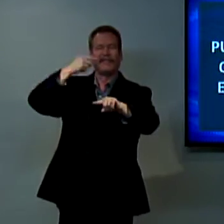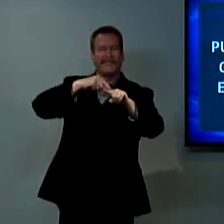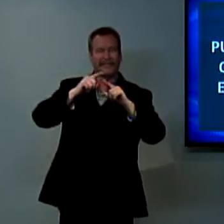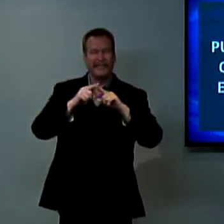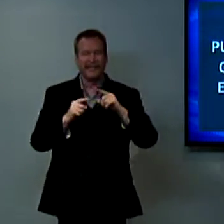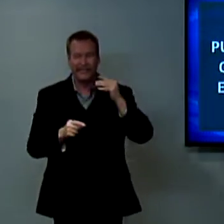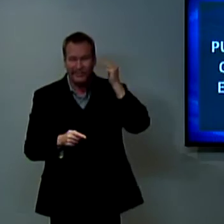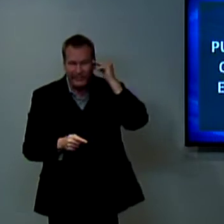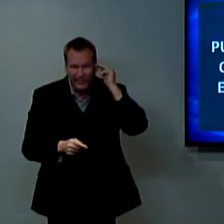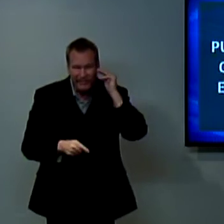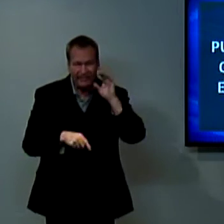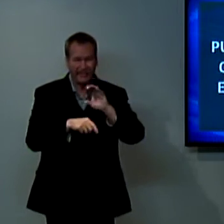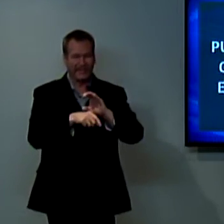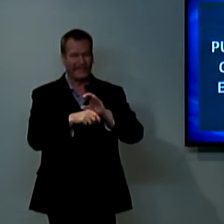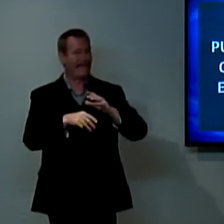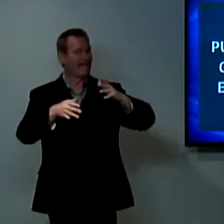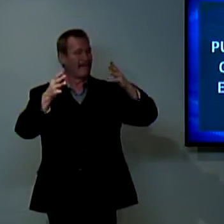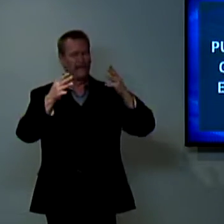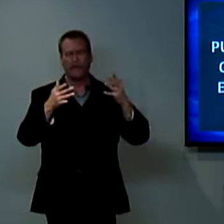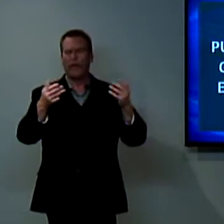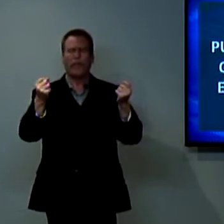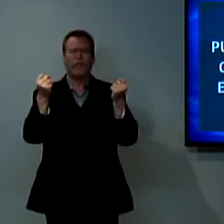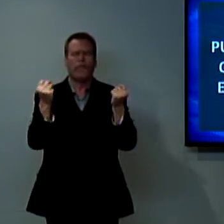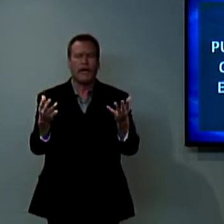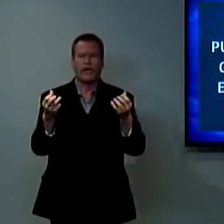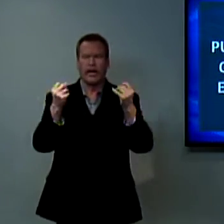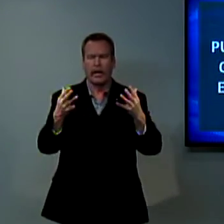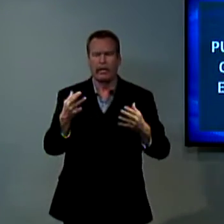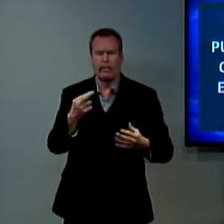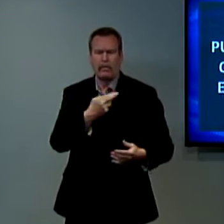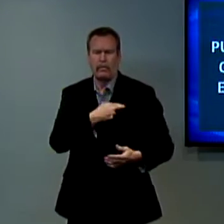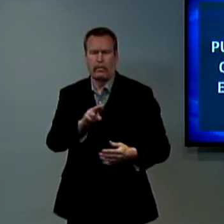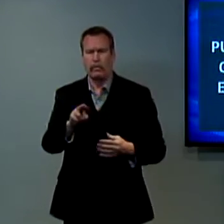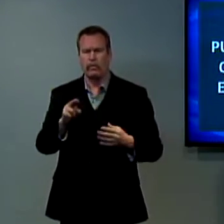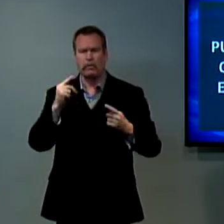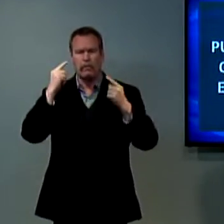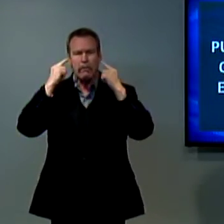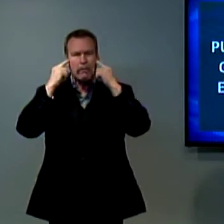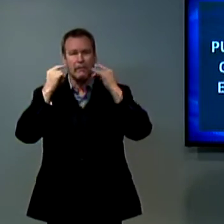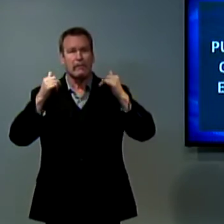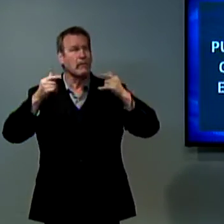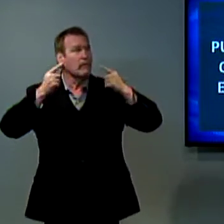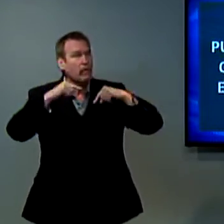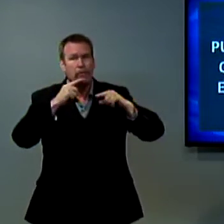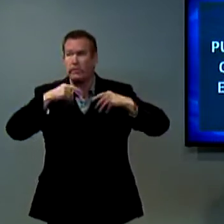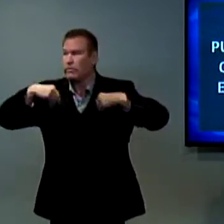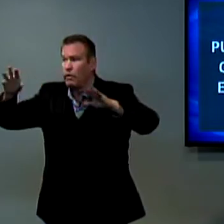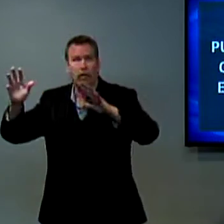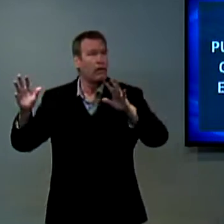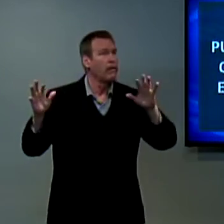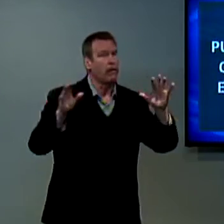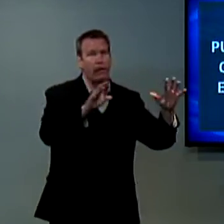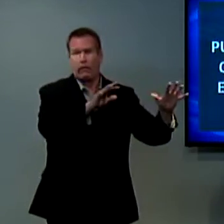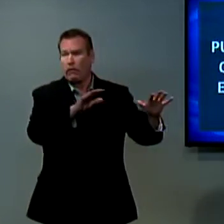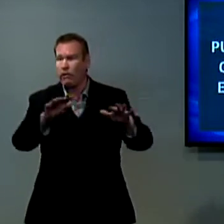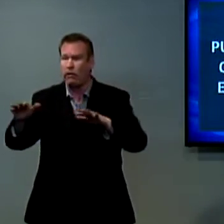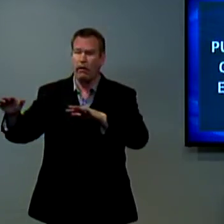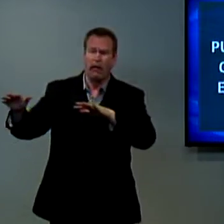Christ was going to come. Um, the Mormon church has had a history of doing the same thing and different religious people, you know, and then people get all